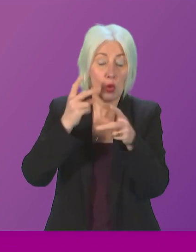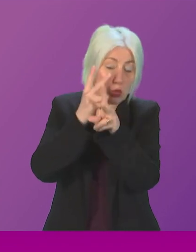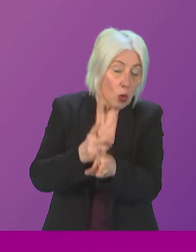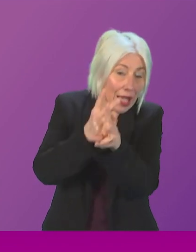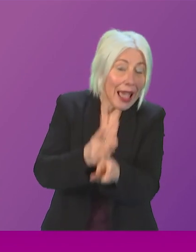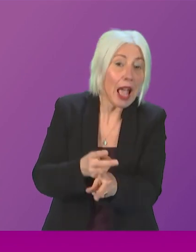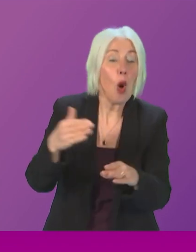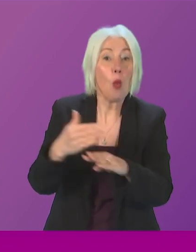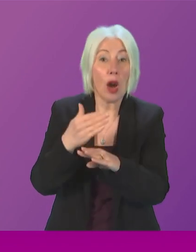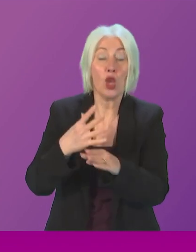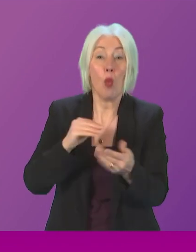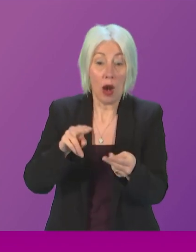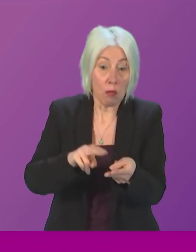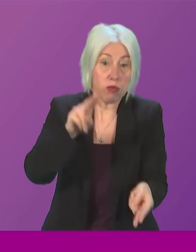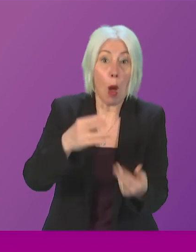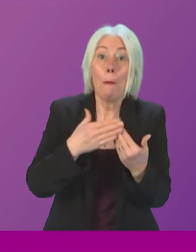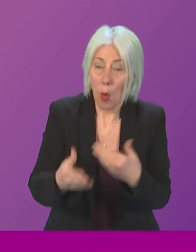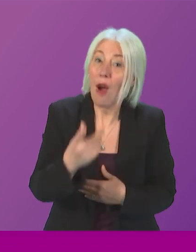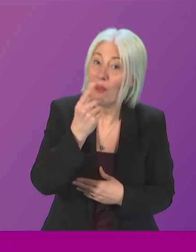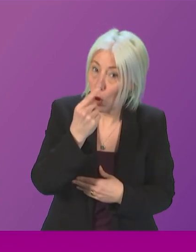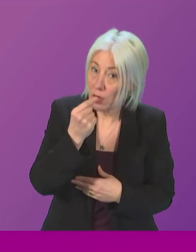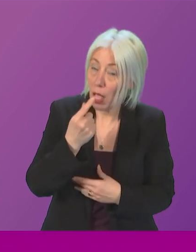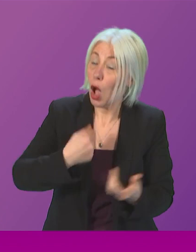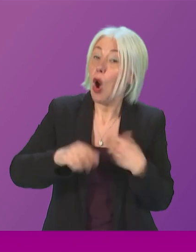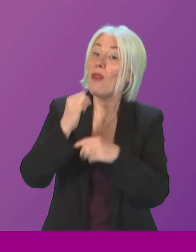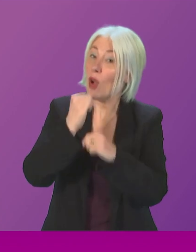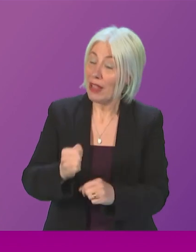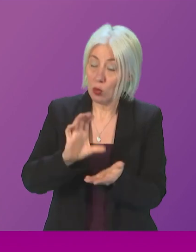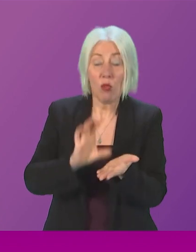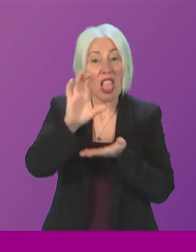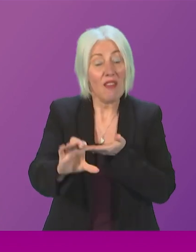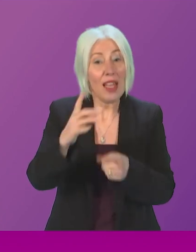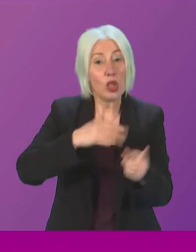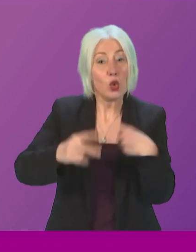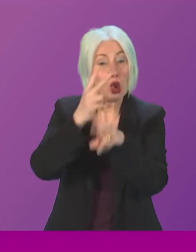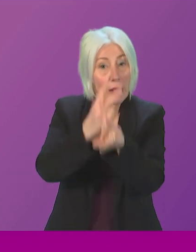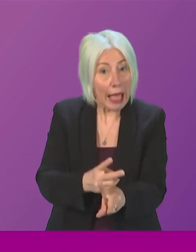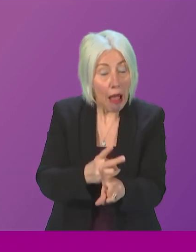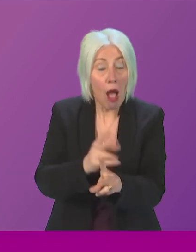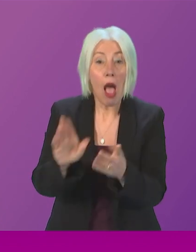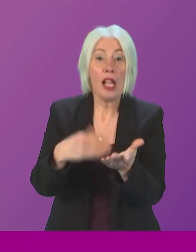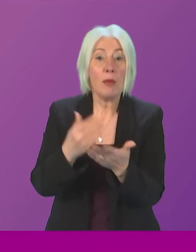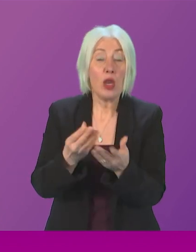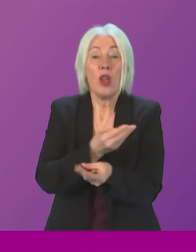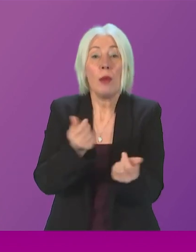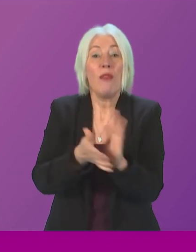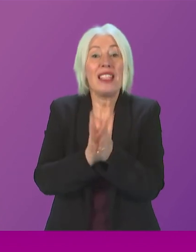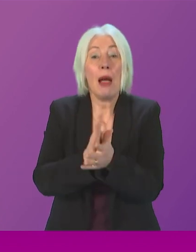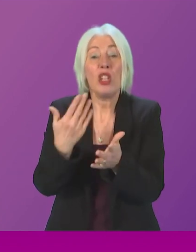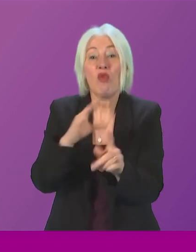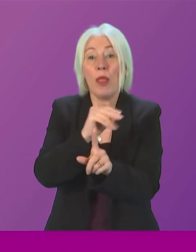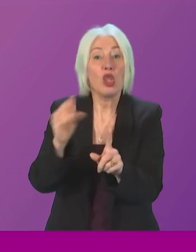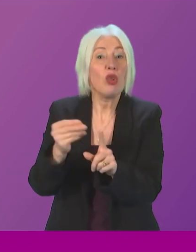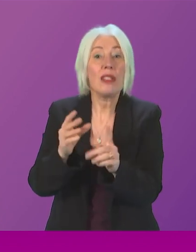further where we can. So, have committed to invest in social care right now to undo some of the damage done by the